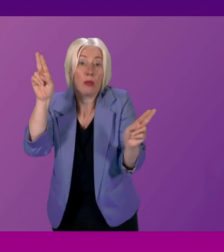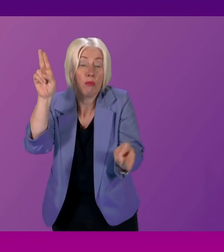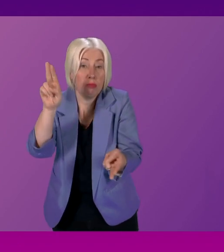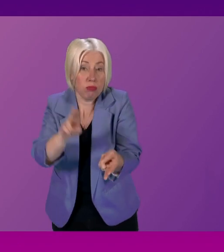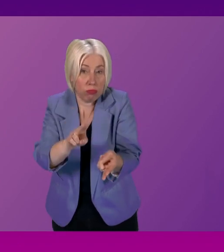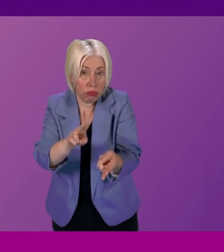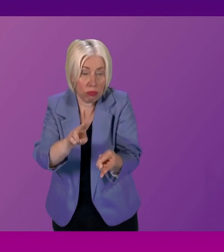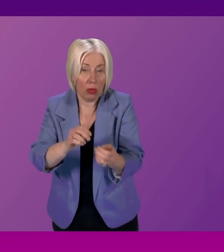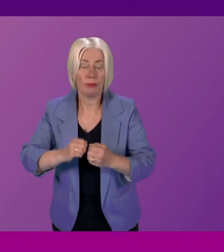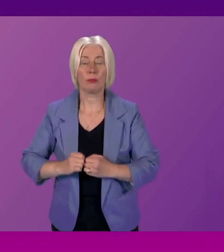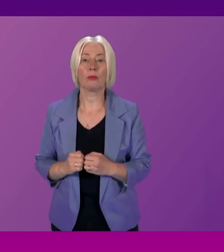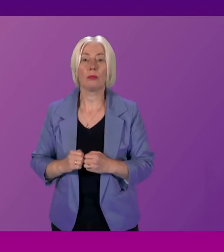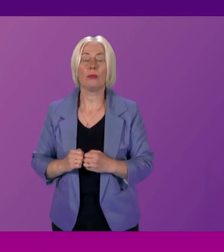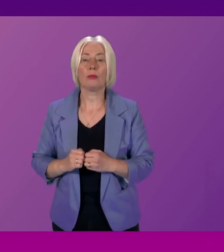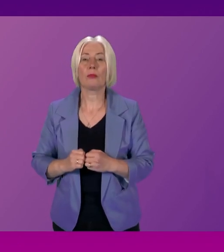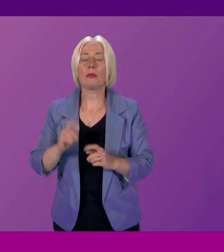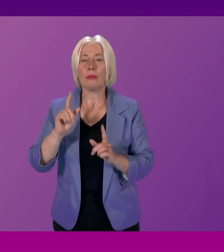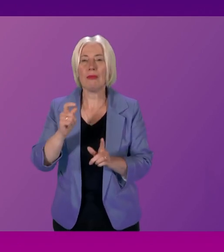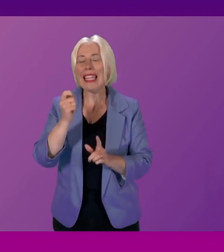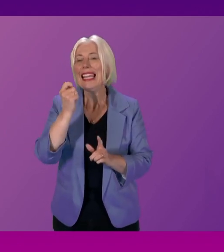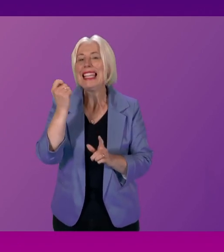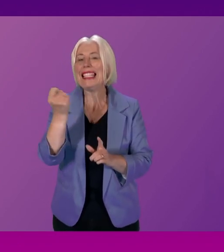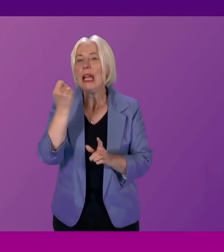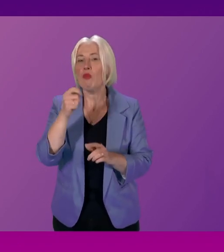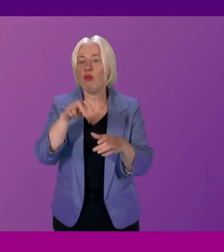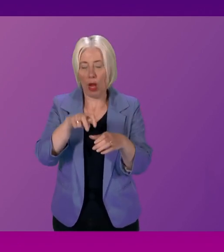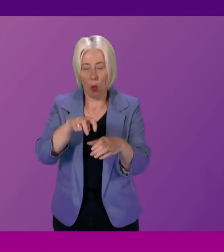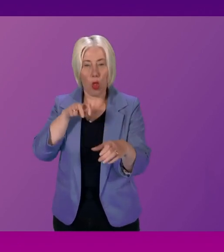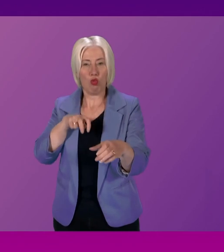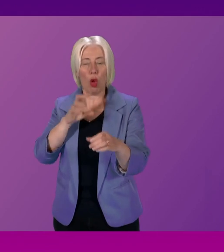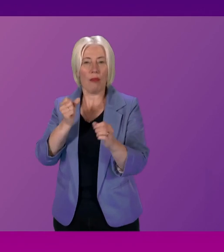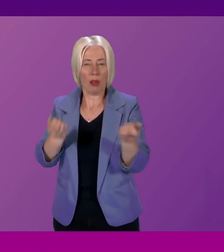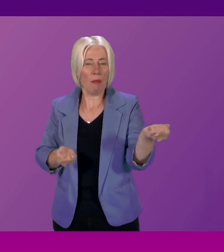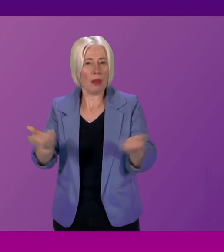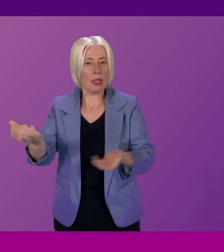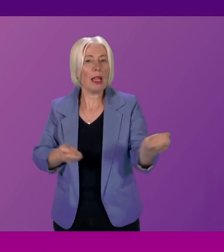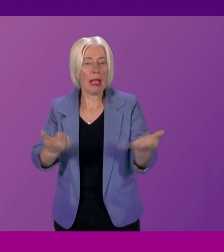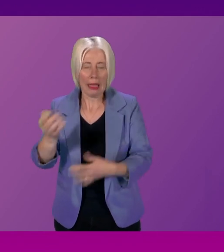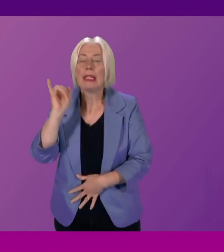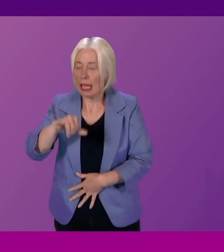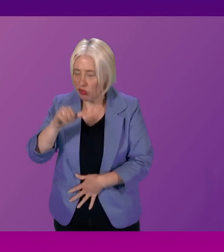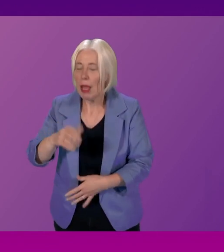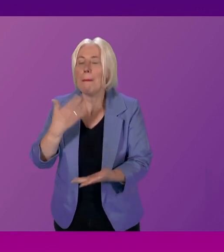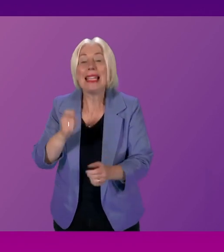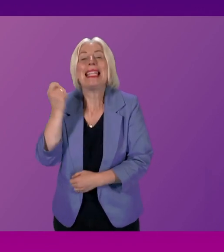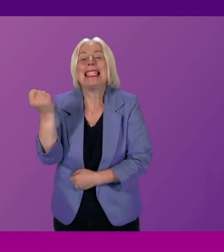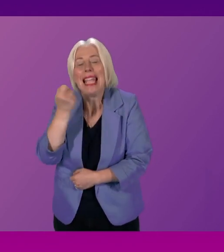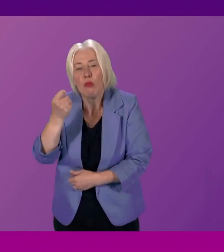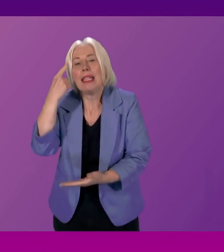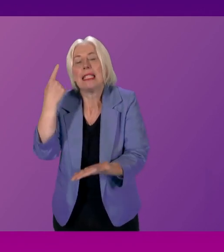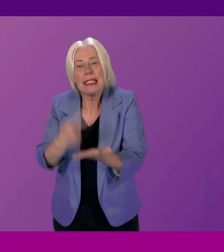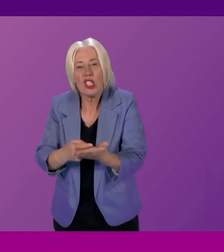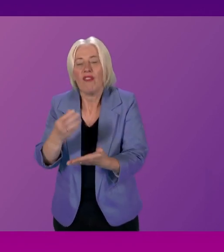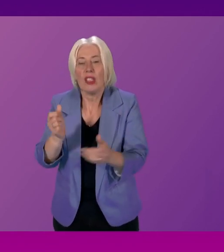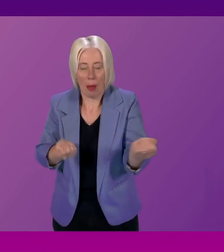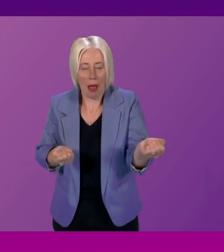temporary withdrawal of appliances, and Anna Sarwar is right, there has been a temporary decision to withdraw some